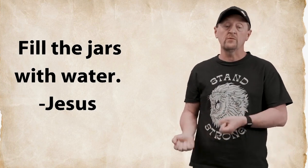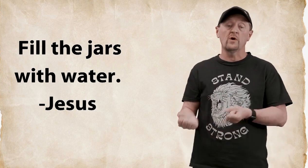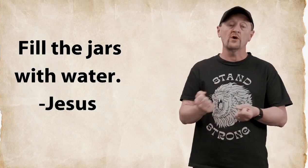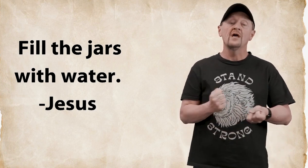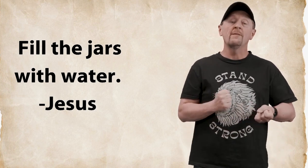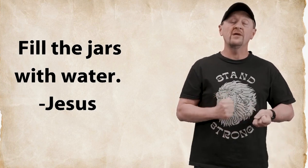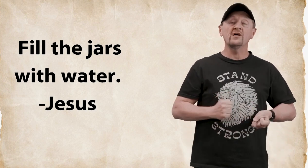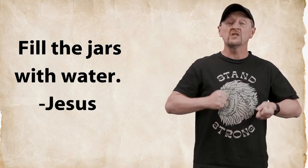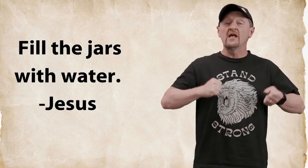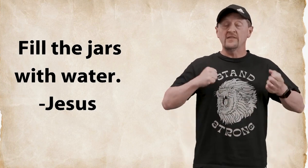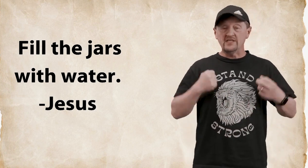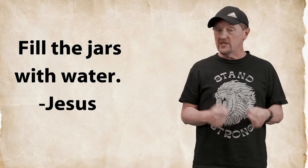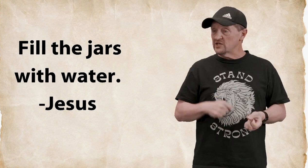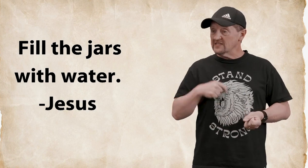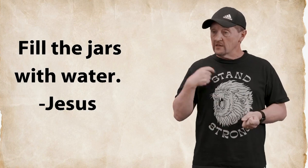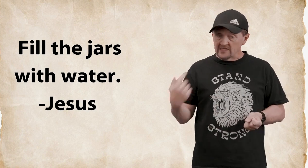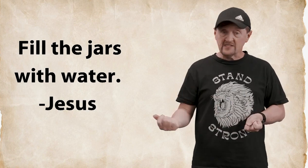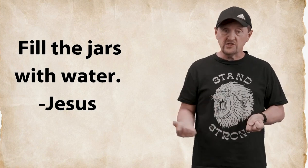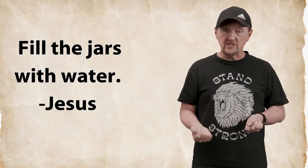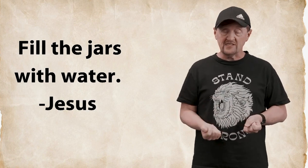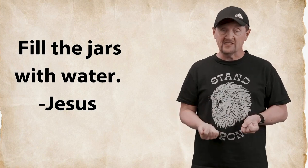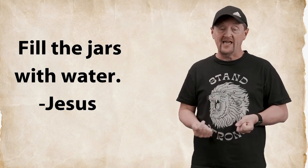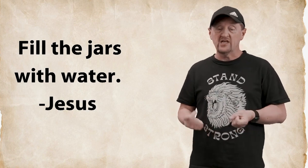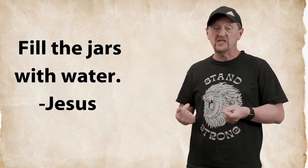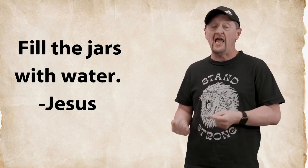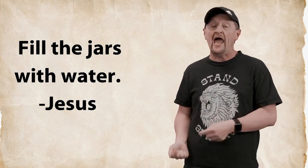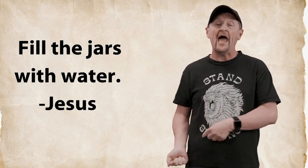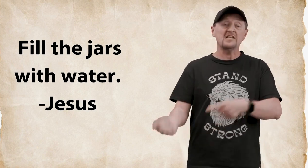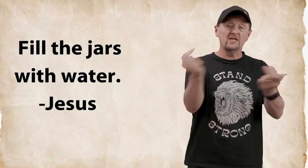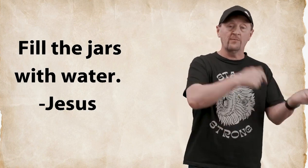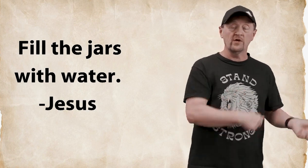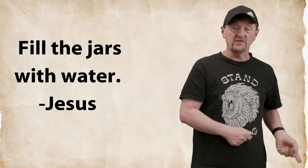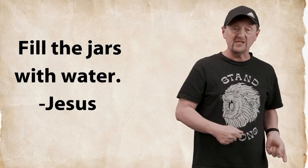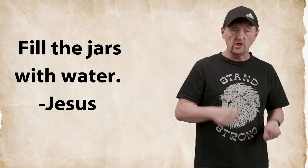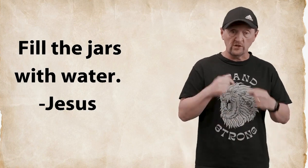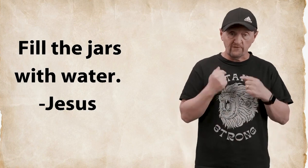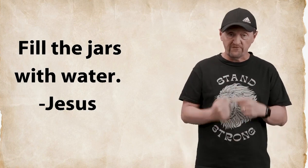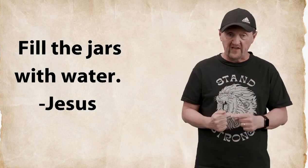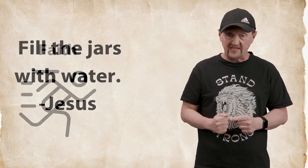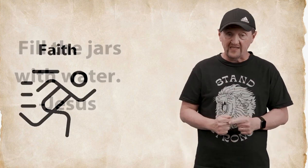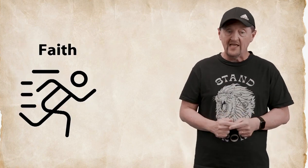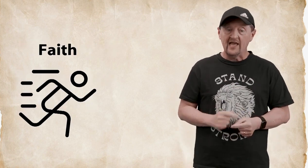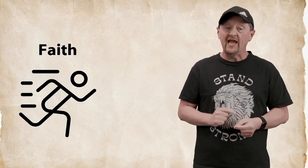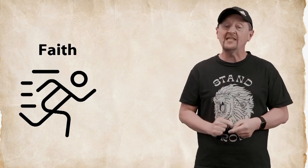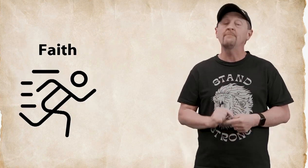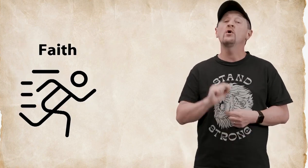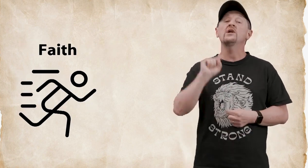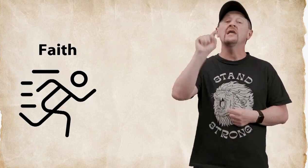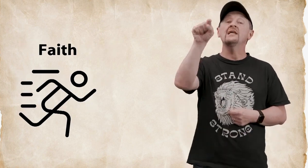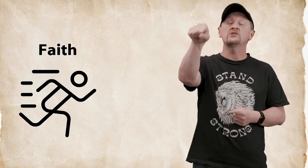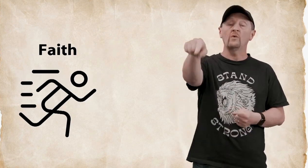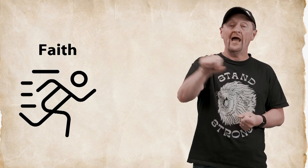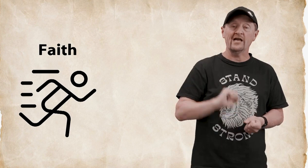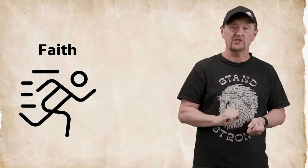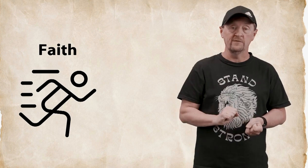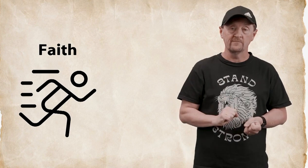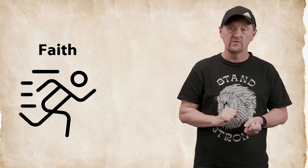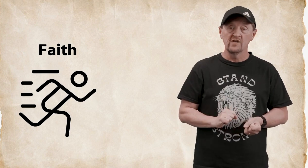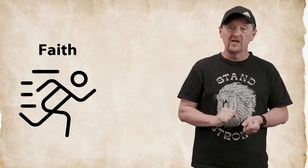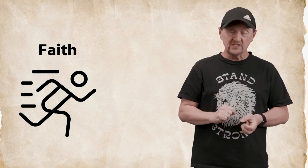water because they didn't just listen to jesus they actually acted upon it they took their faith and they put it into action so